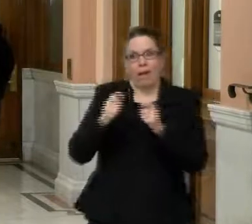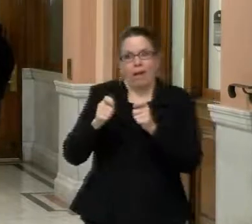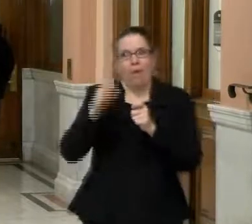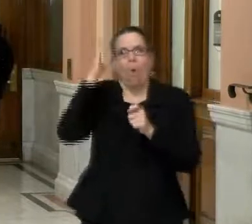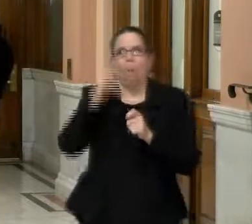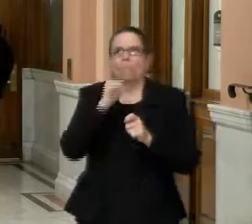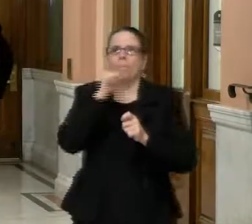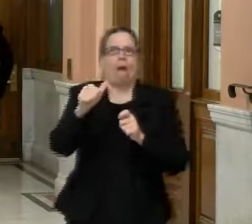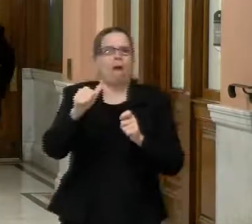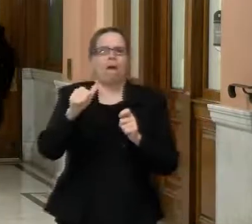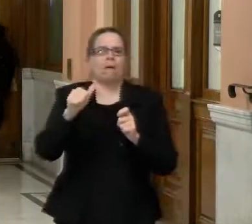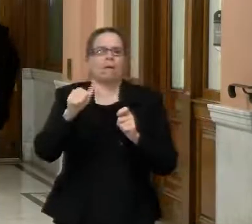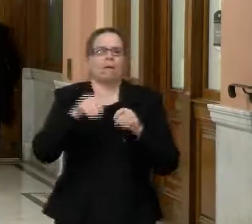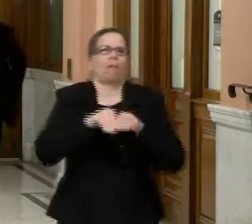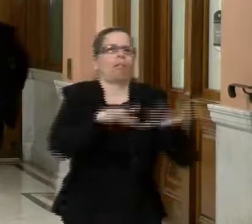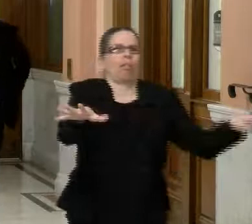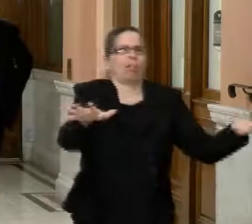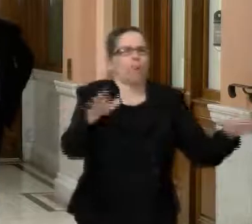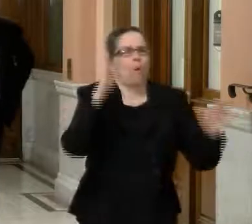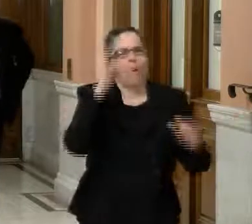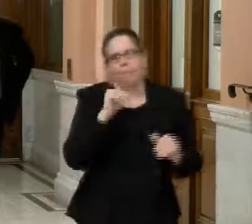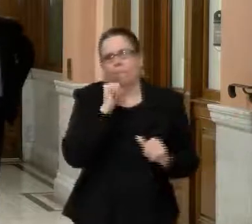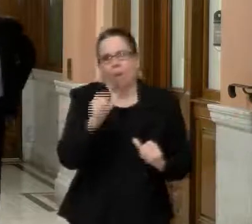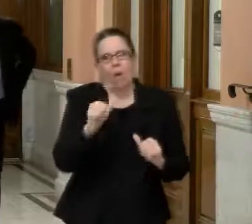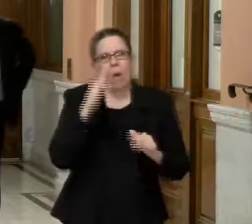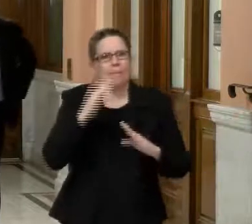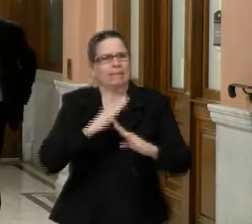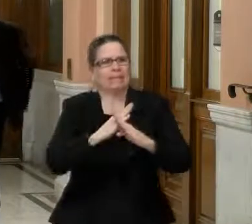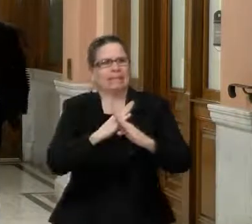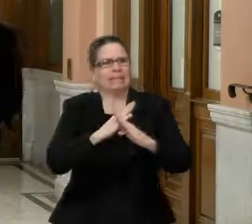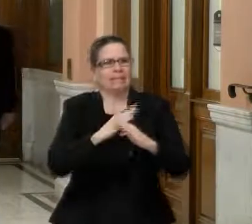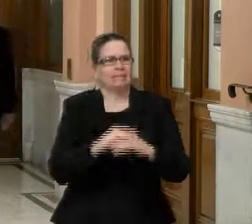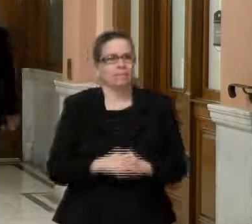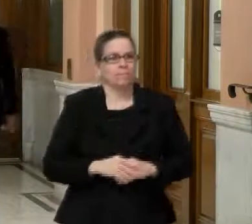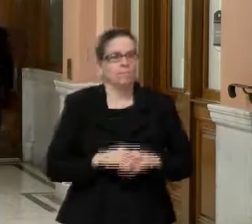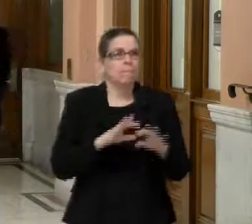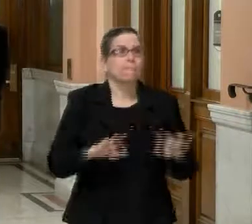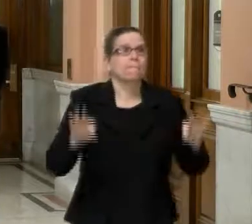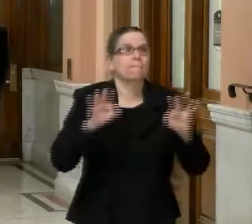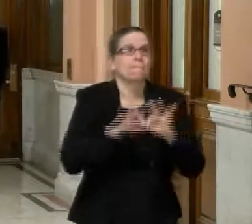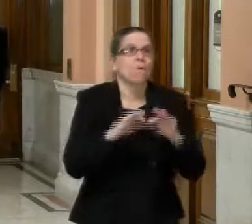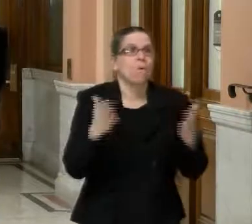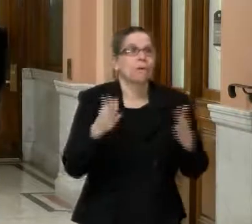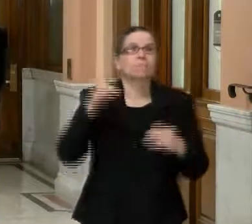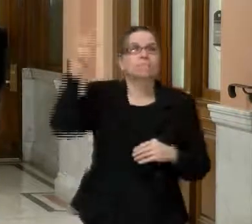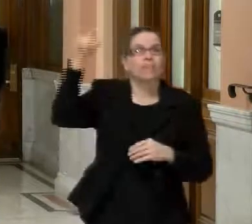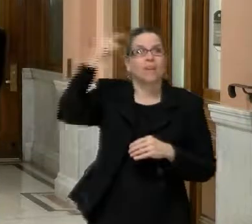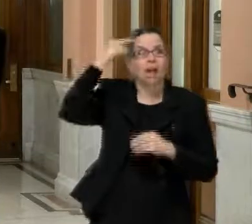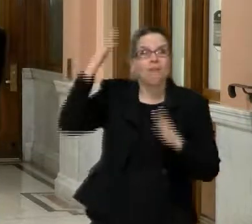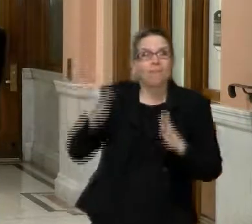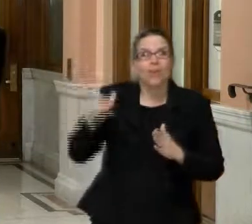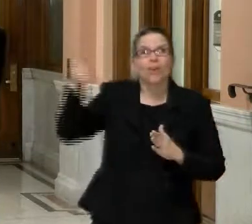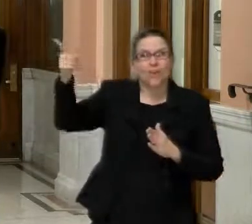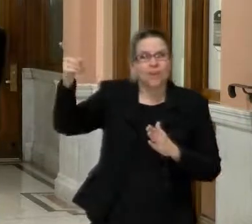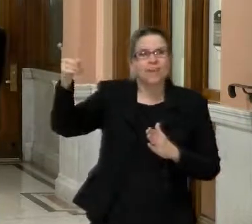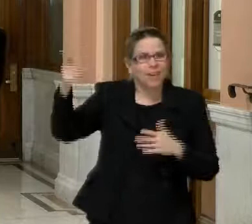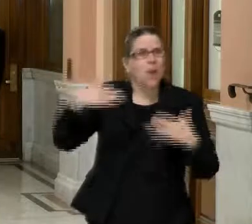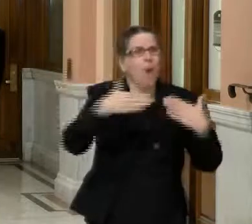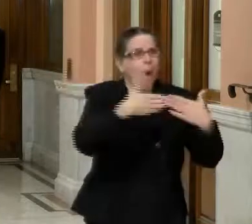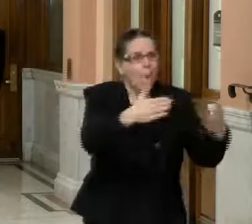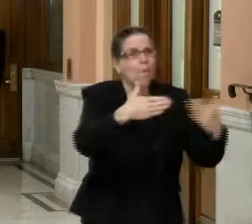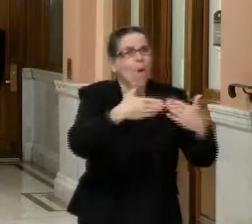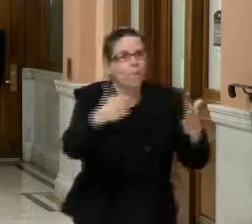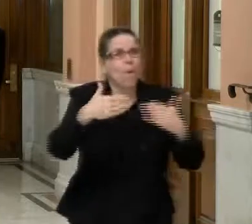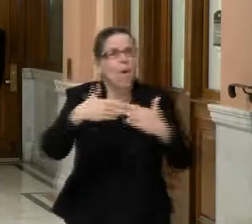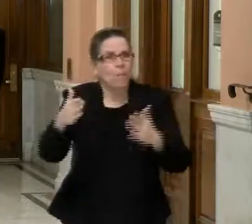Uh, so I think it's really important that we not, uh, even though the governor has allowed us to open up, but listen, in the